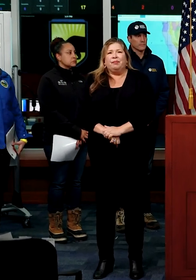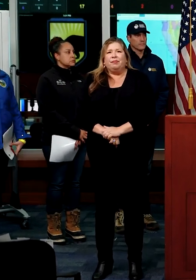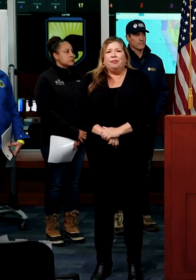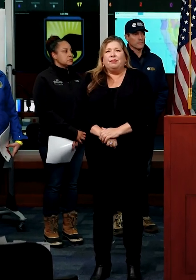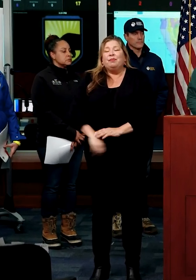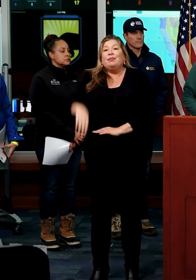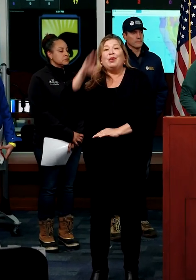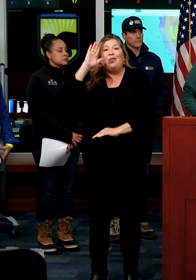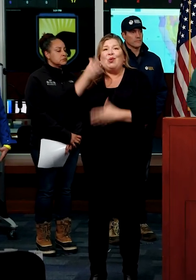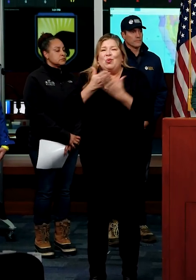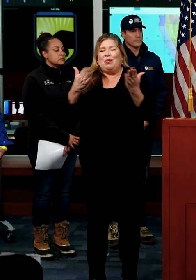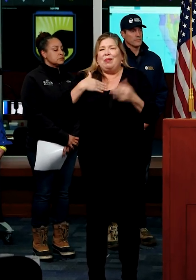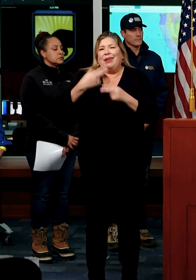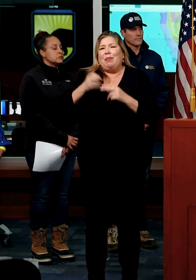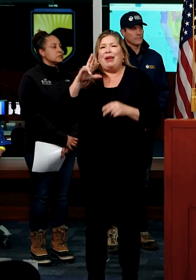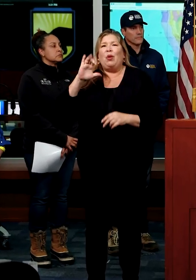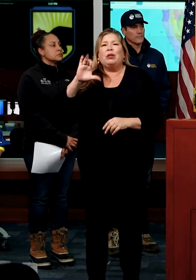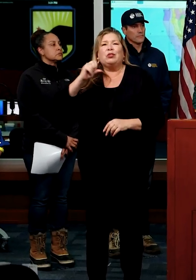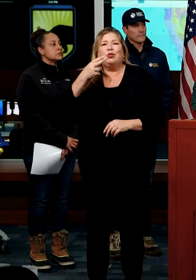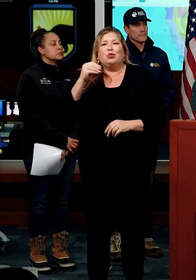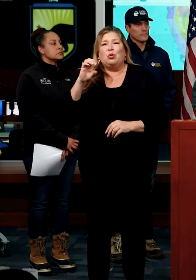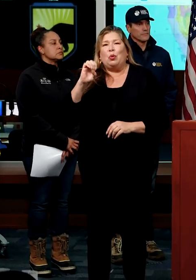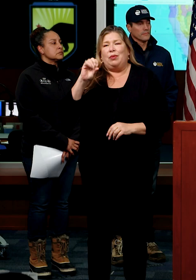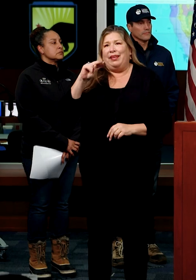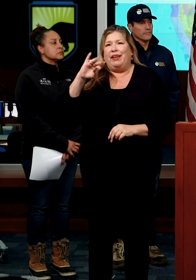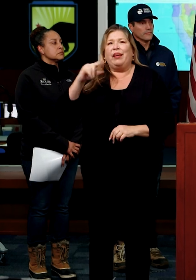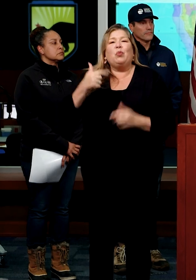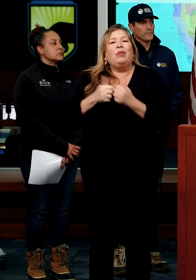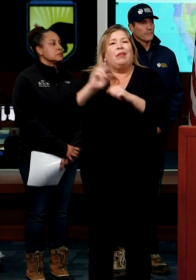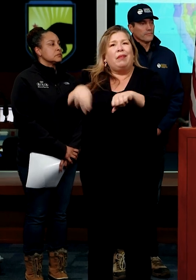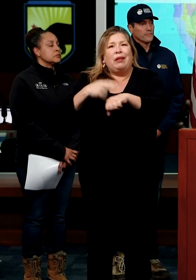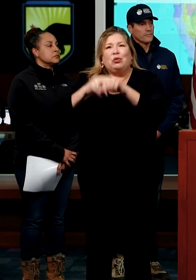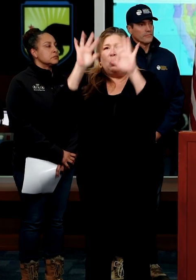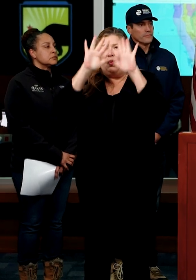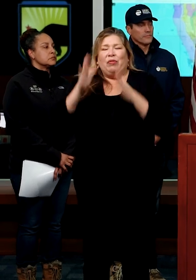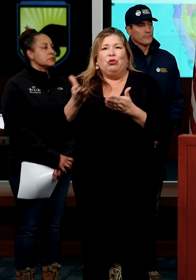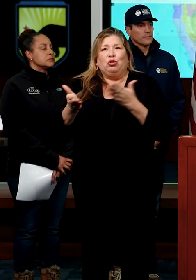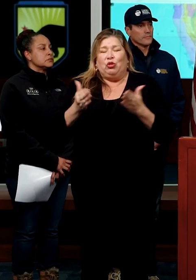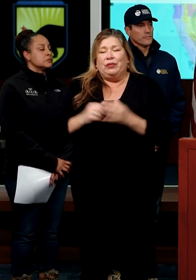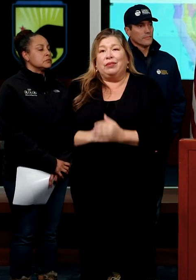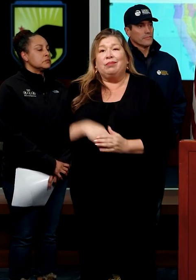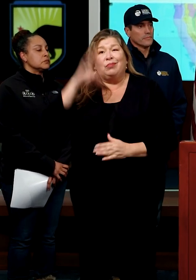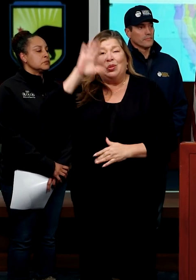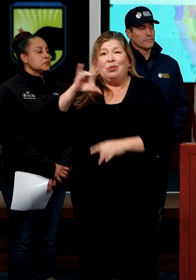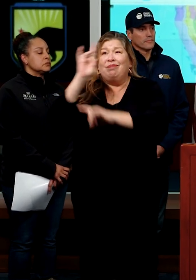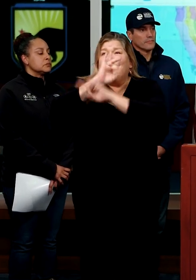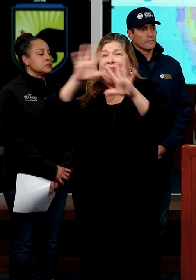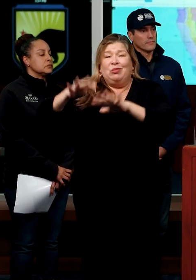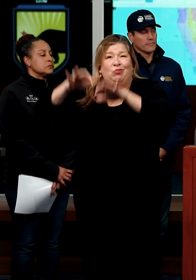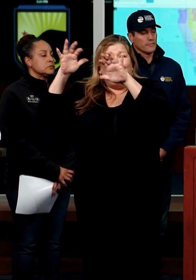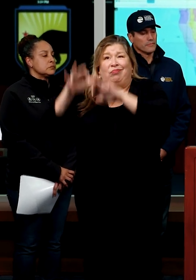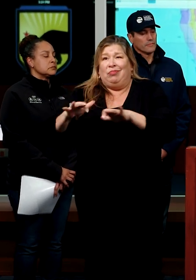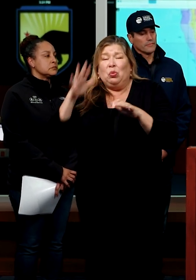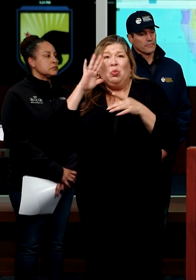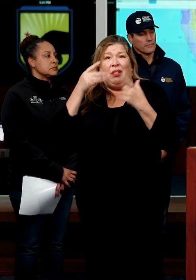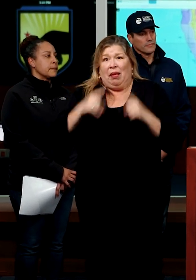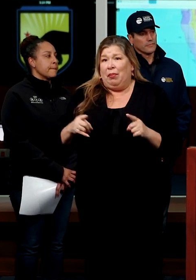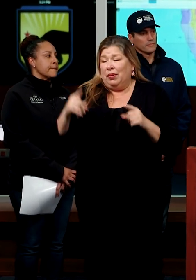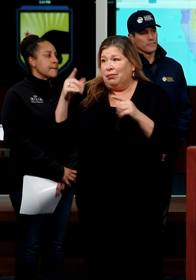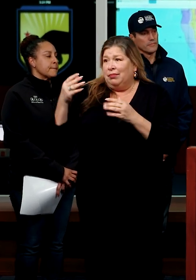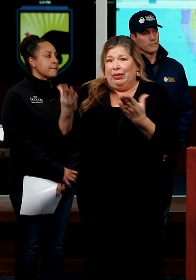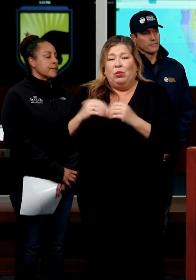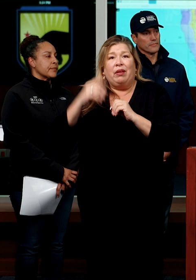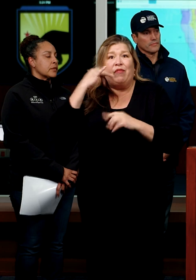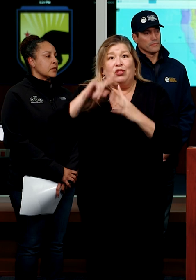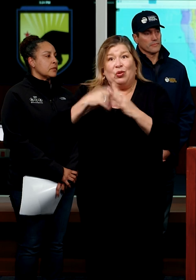Hello everyone Eric Schoening here with the National Weather Service. A strong storm system is moving into the state of California starting tonight and